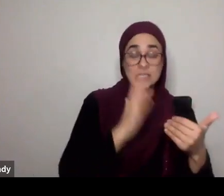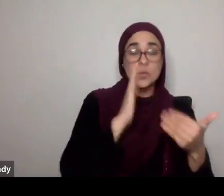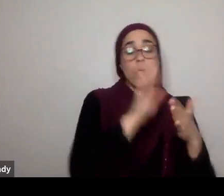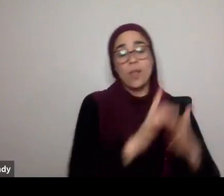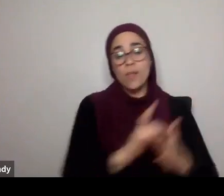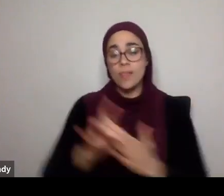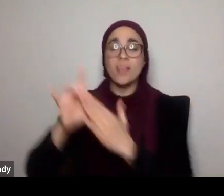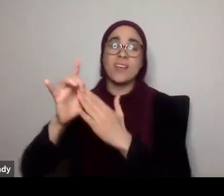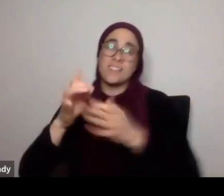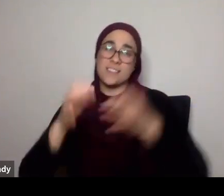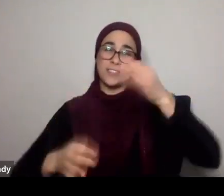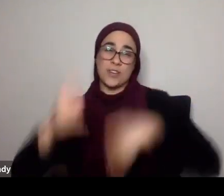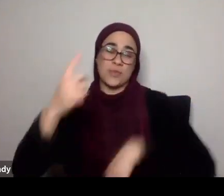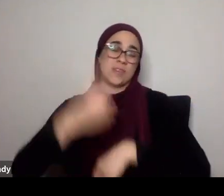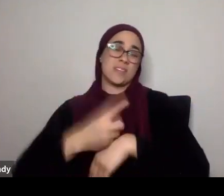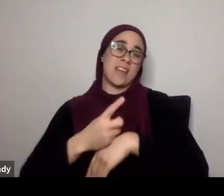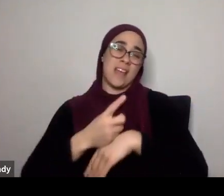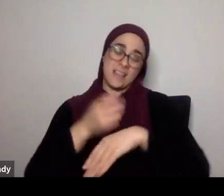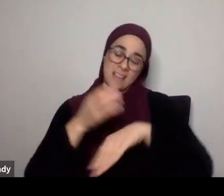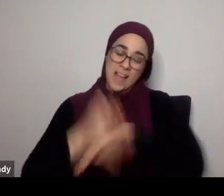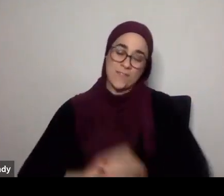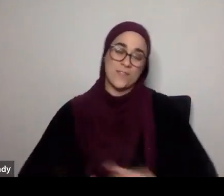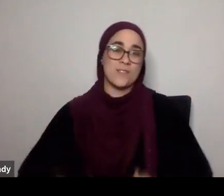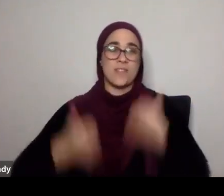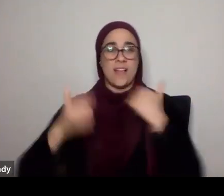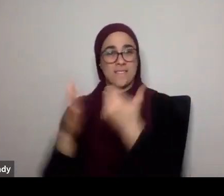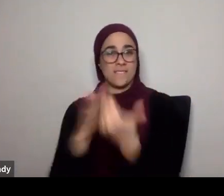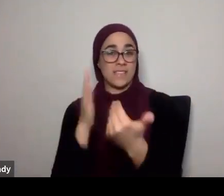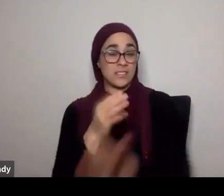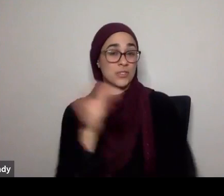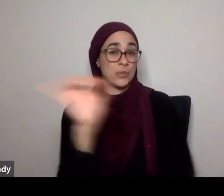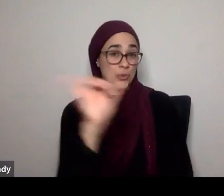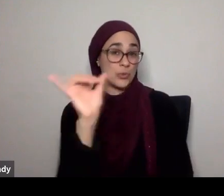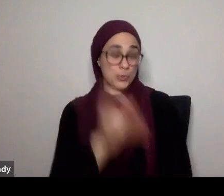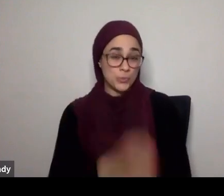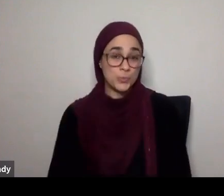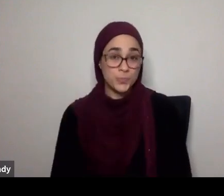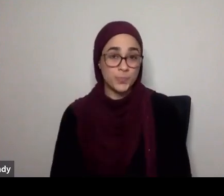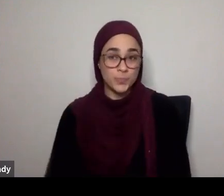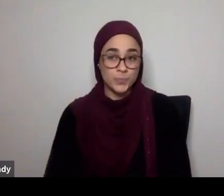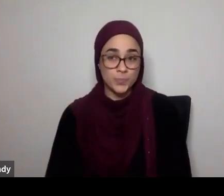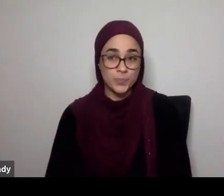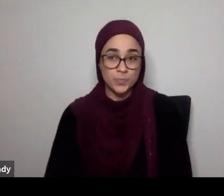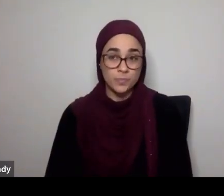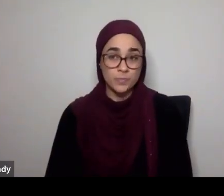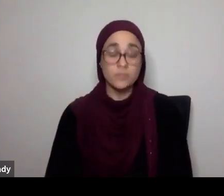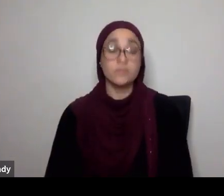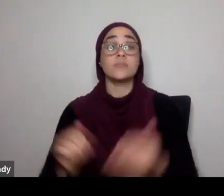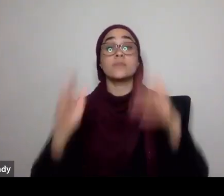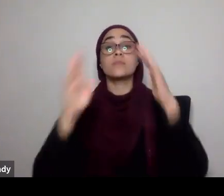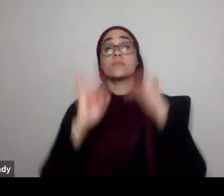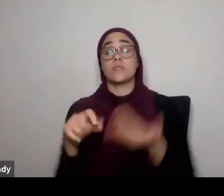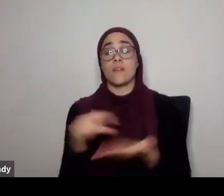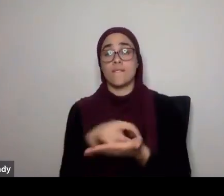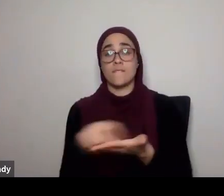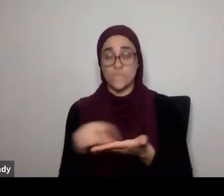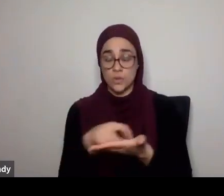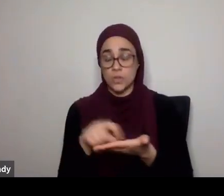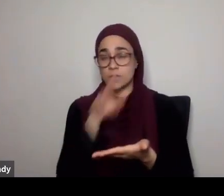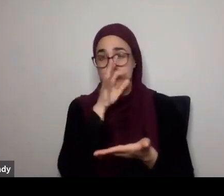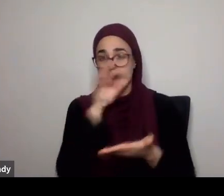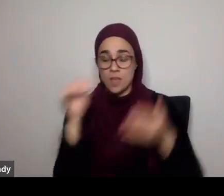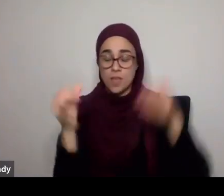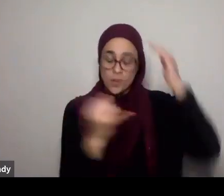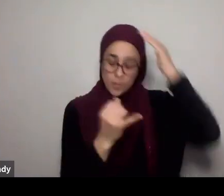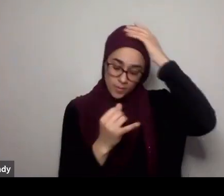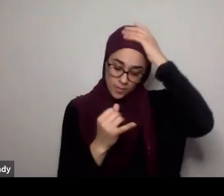the akhira, excellent, now one way as siroka, lili yusra, should also be understood as, Allah subhanahu wa ta'ala,